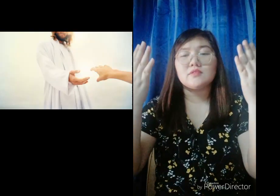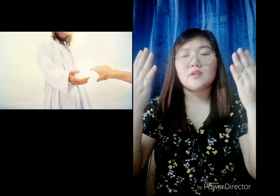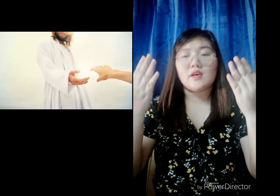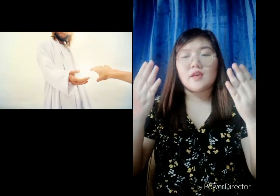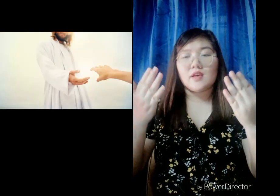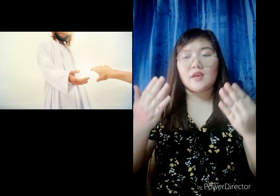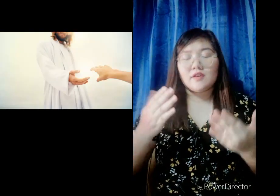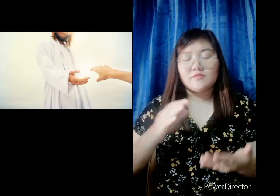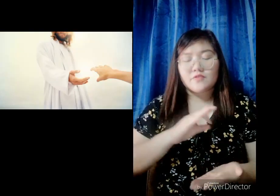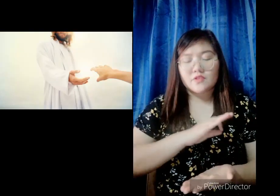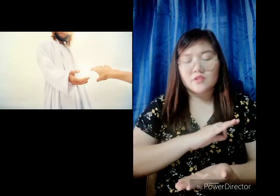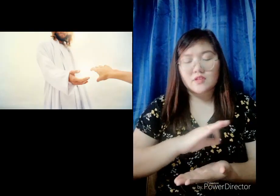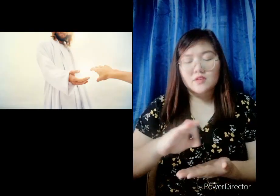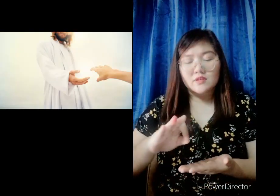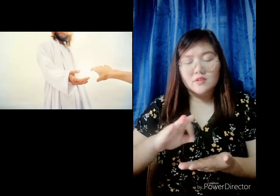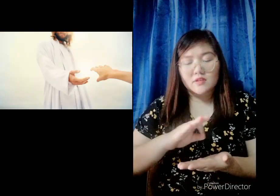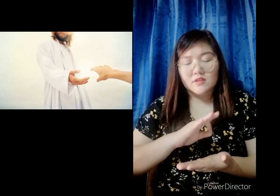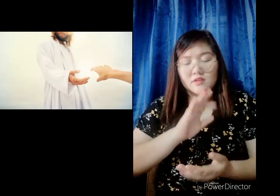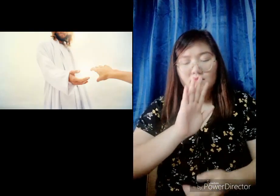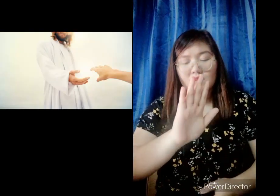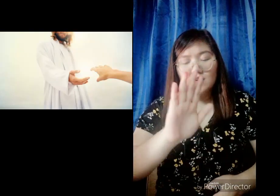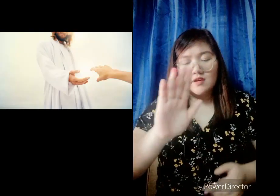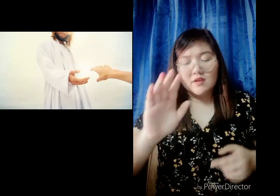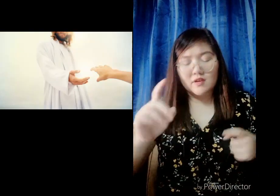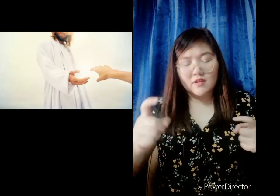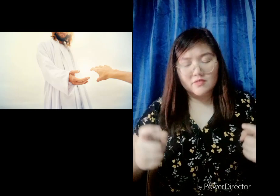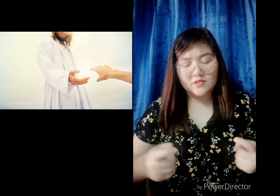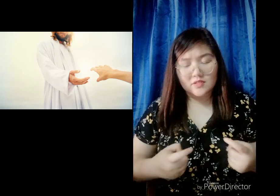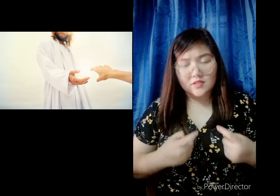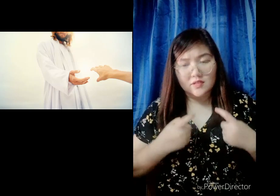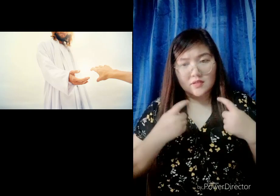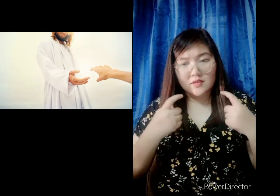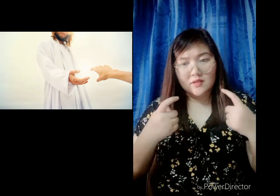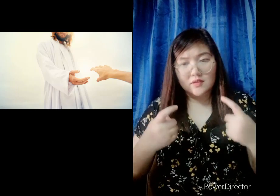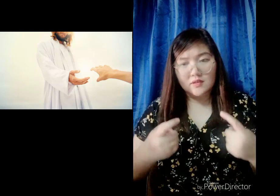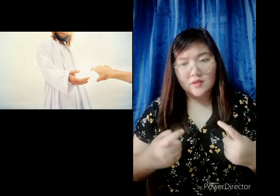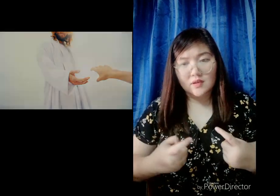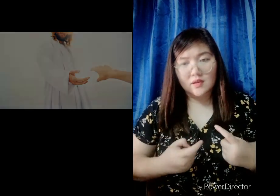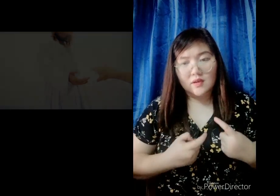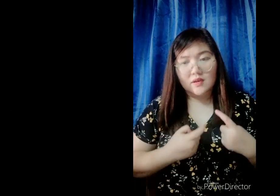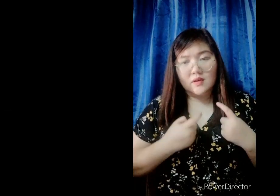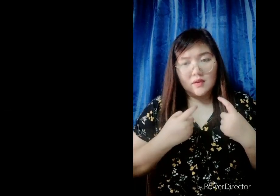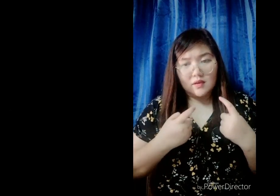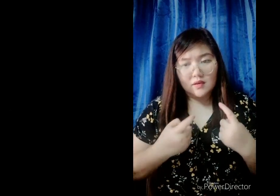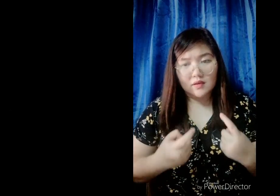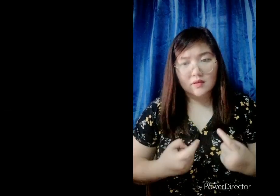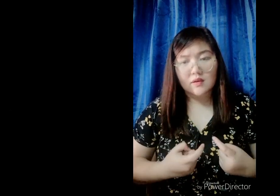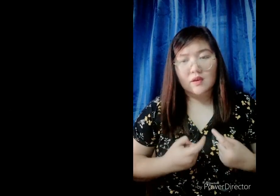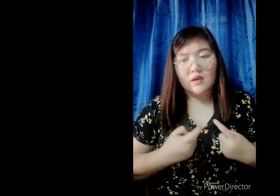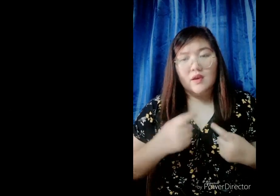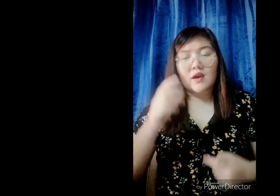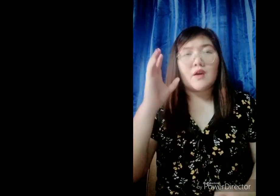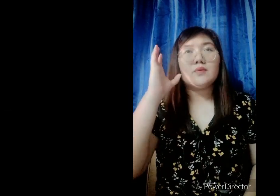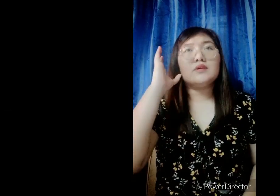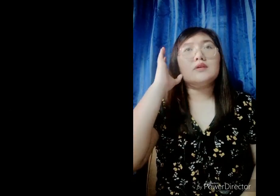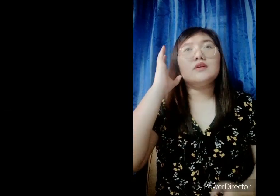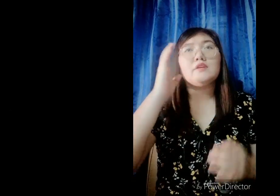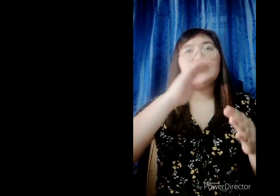And forgive their sin I will